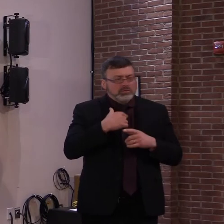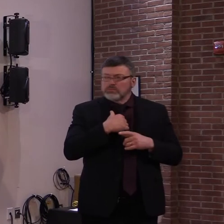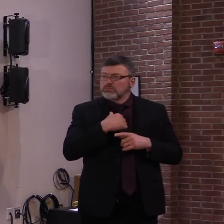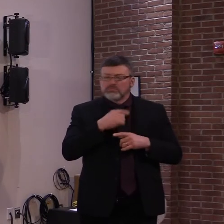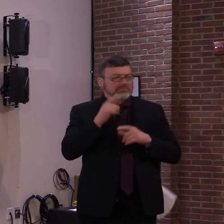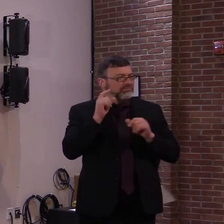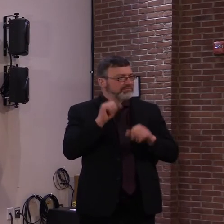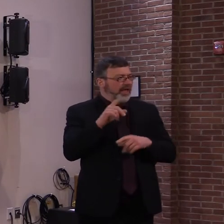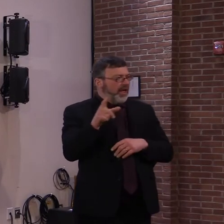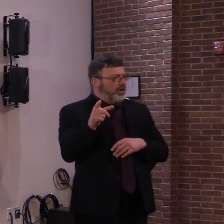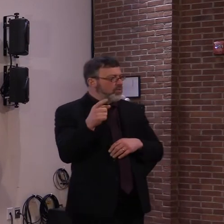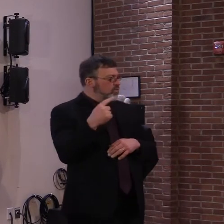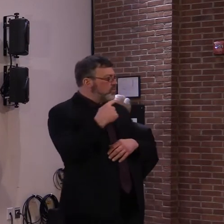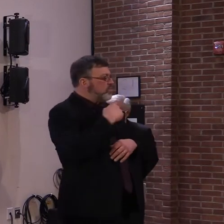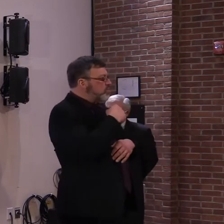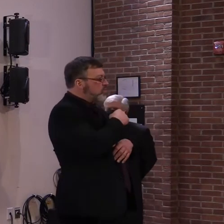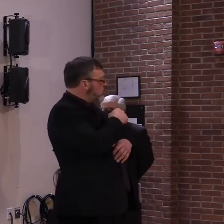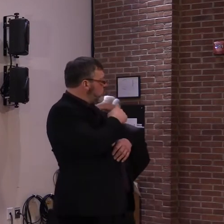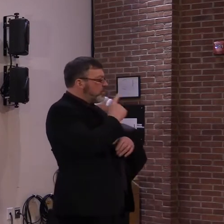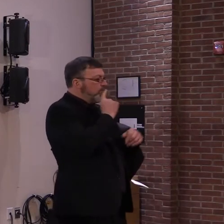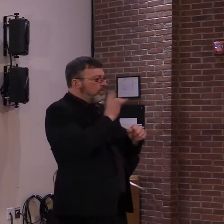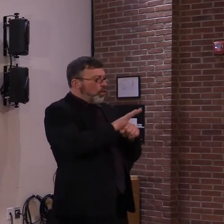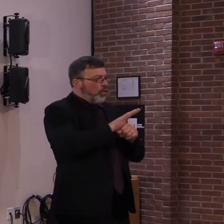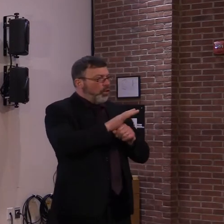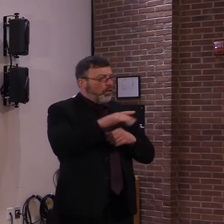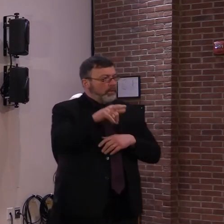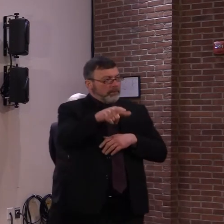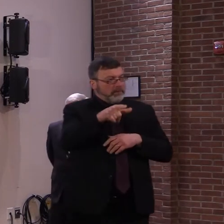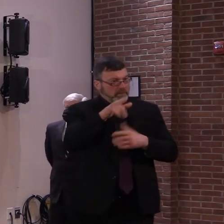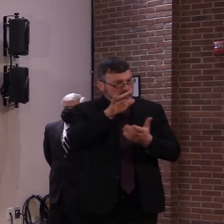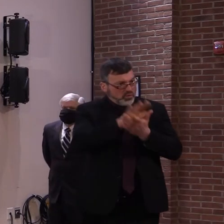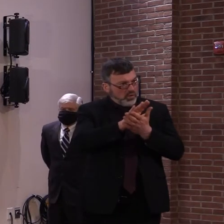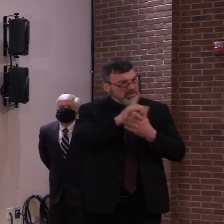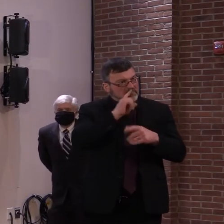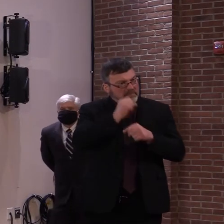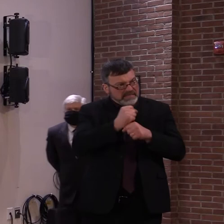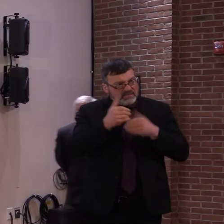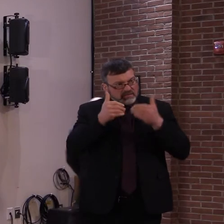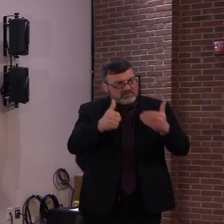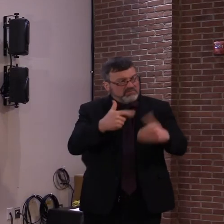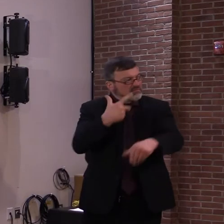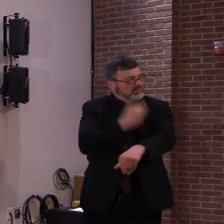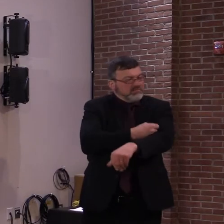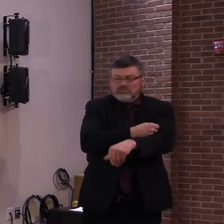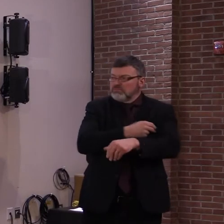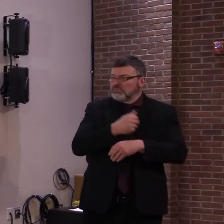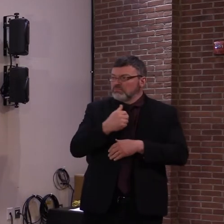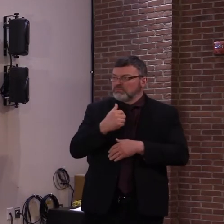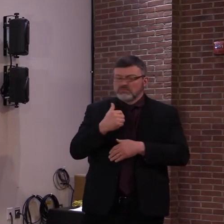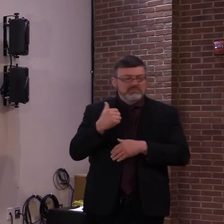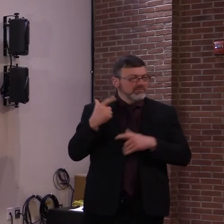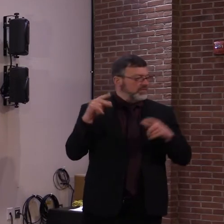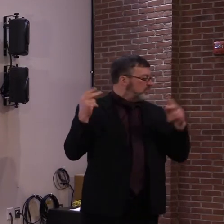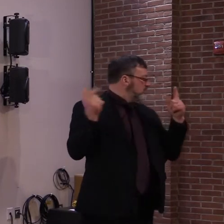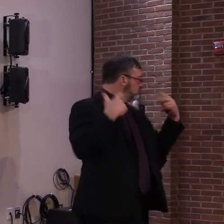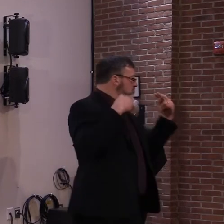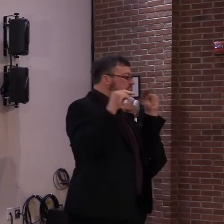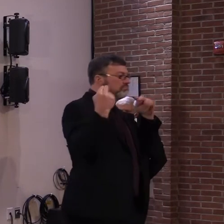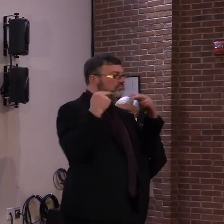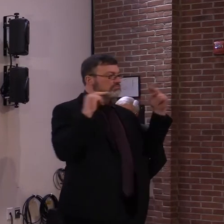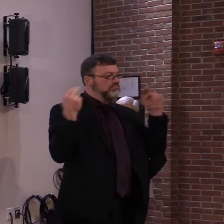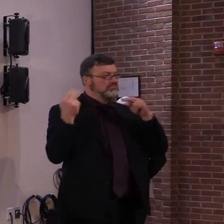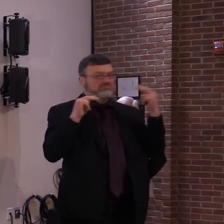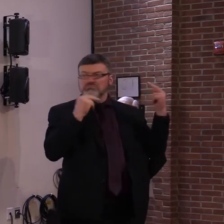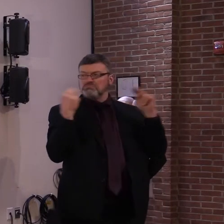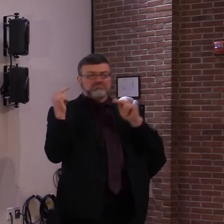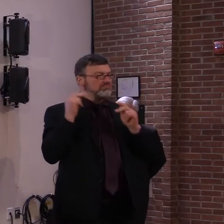has received vaccine? Um, this would be news, uh, to us, Lisa. but, um, but I'd